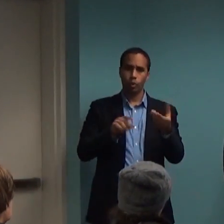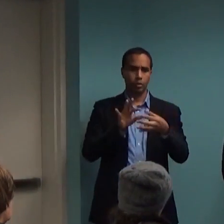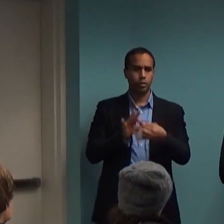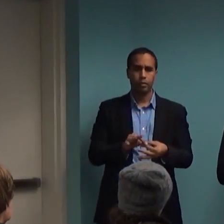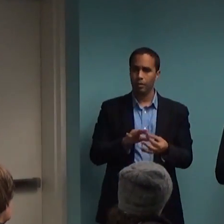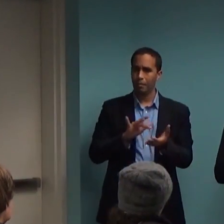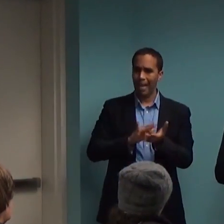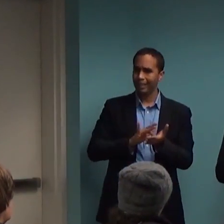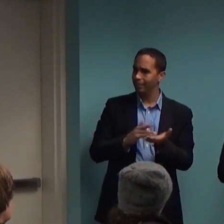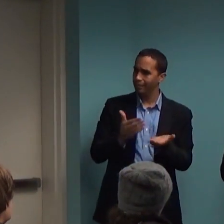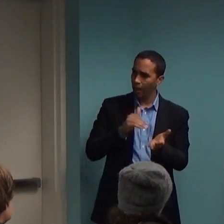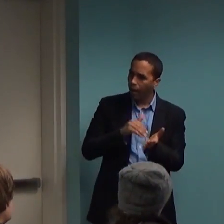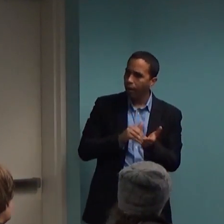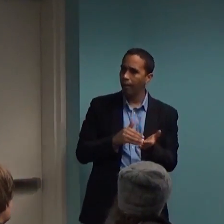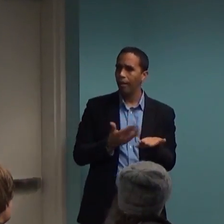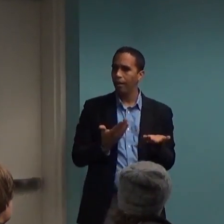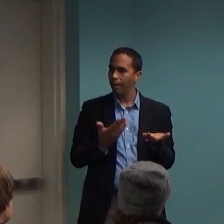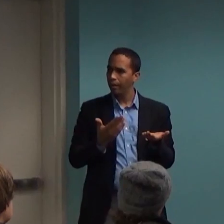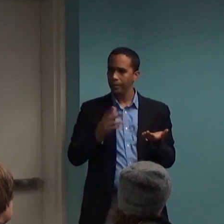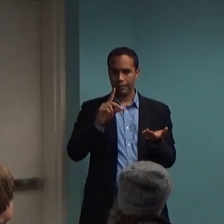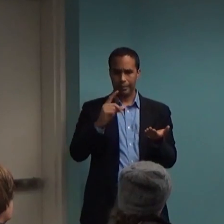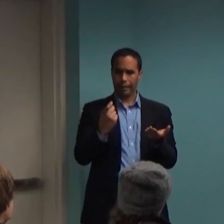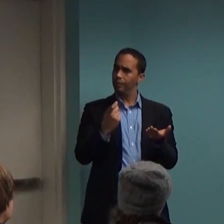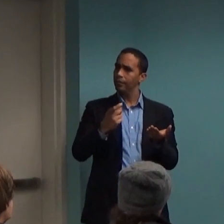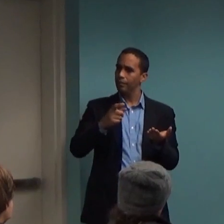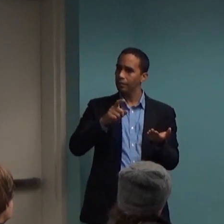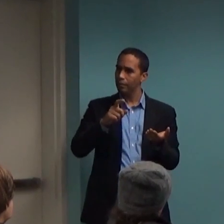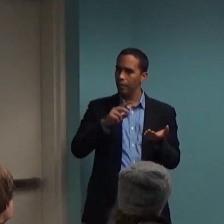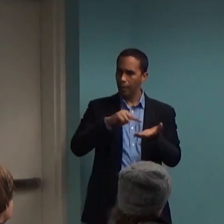supposed to theoretically represent a brain-level problem.